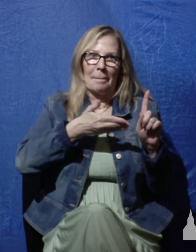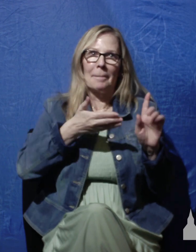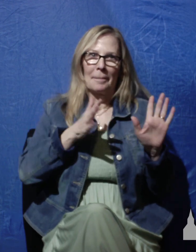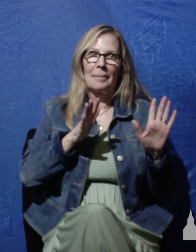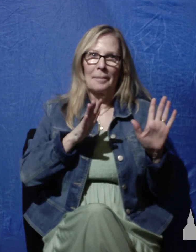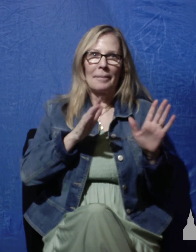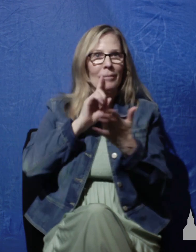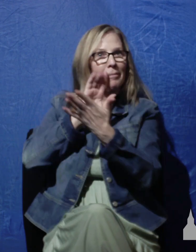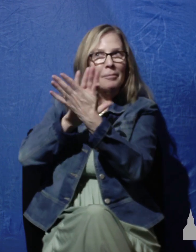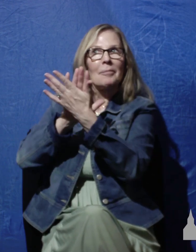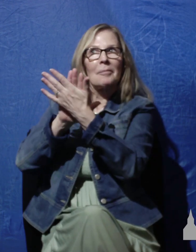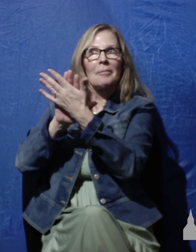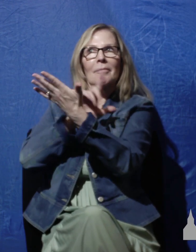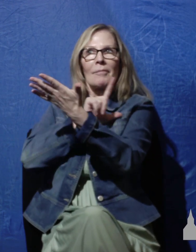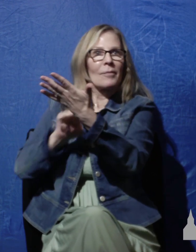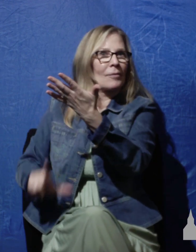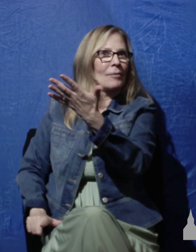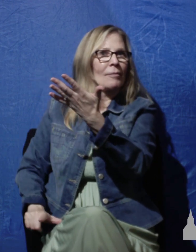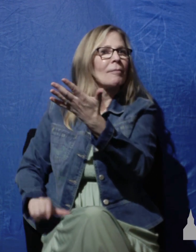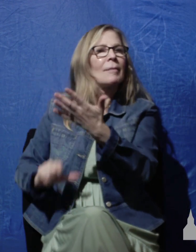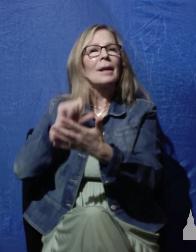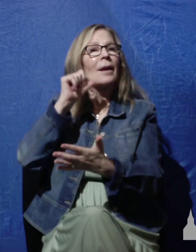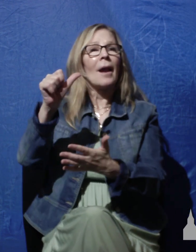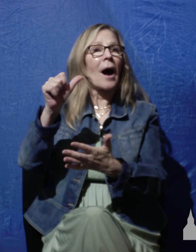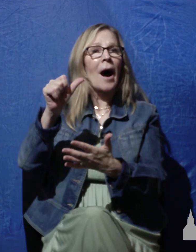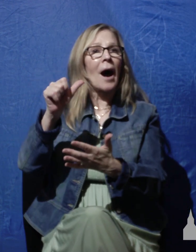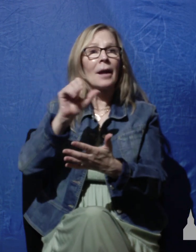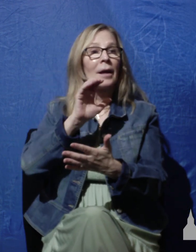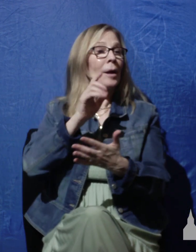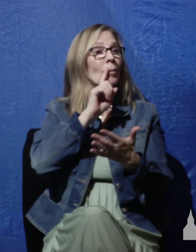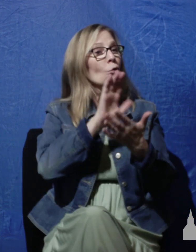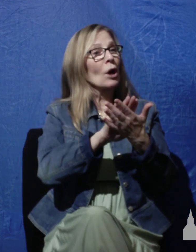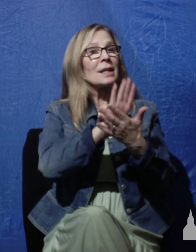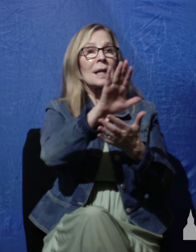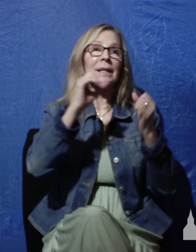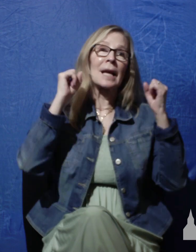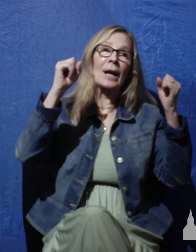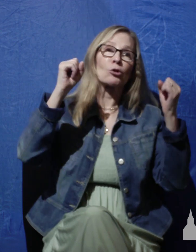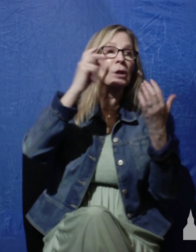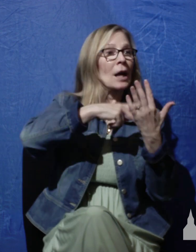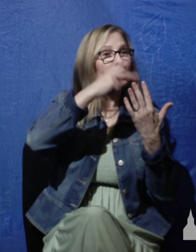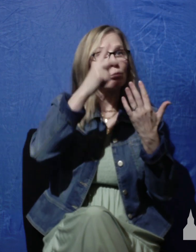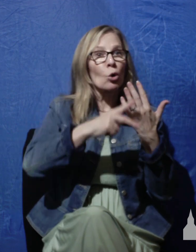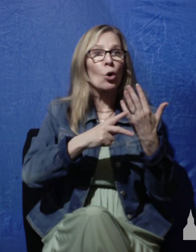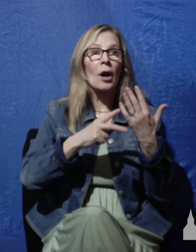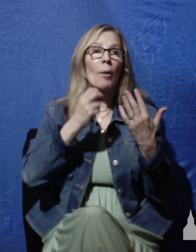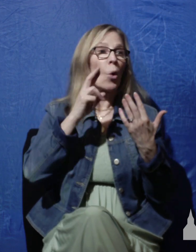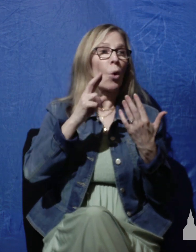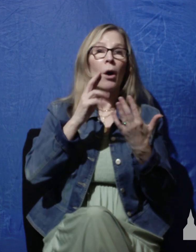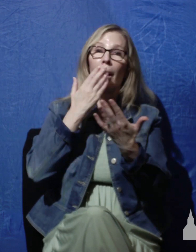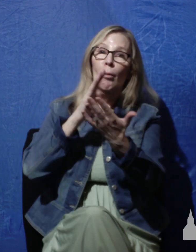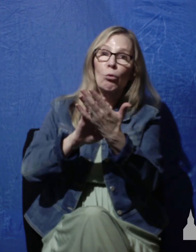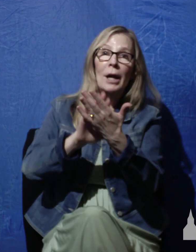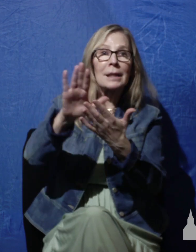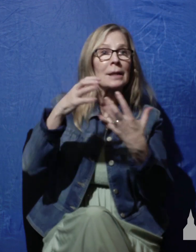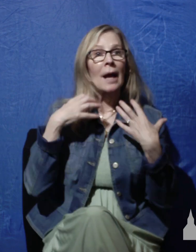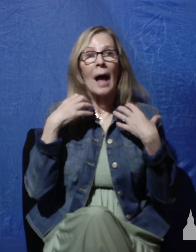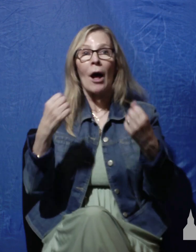he's praising the Lord not his exercise program or his healthy eating habits he's praising the Lord